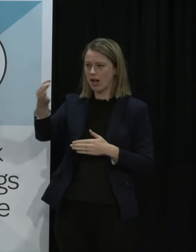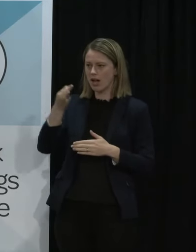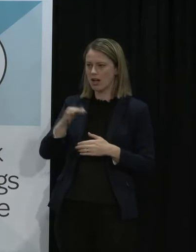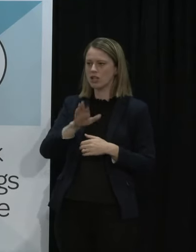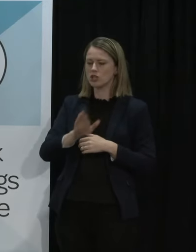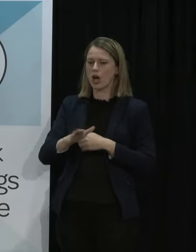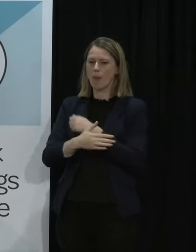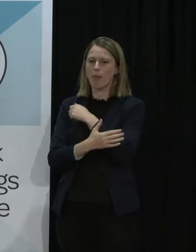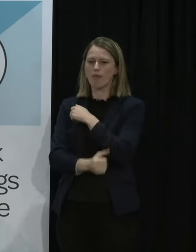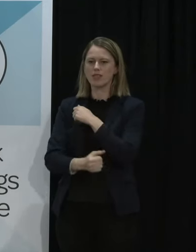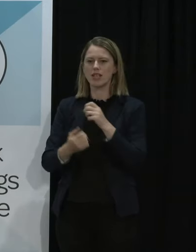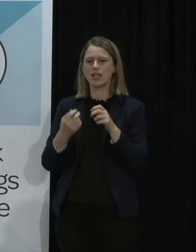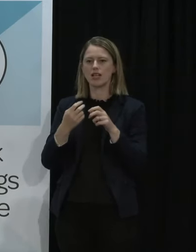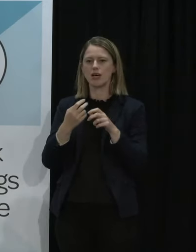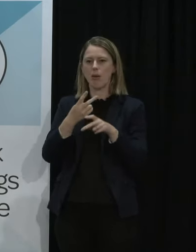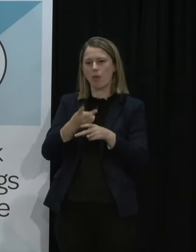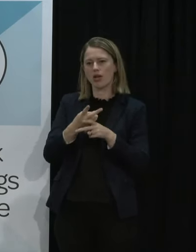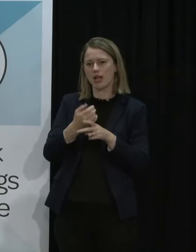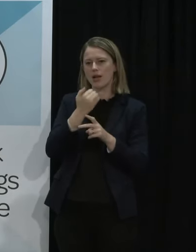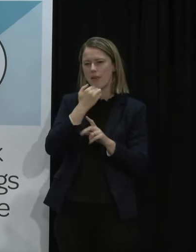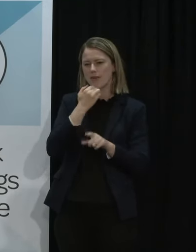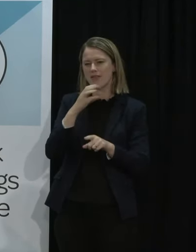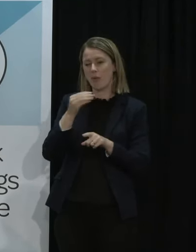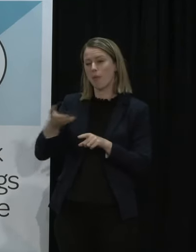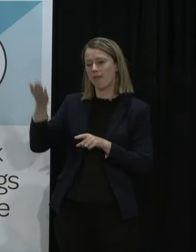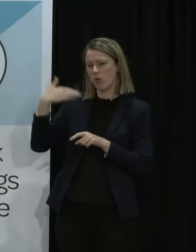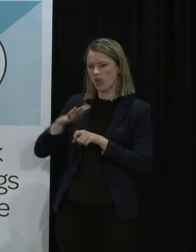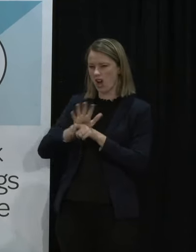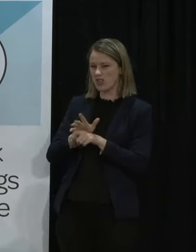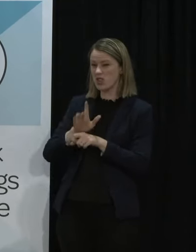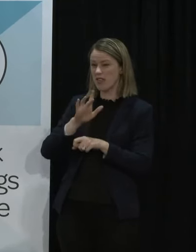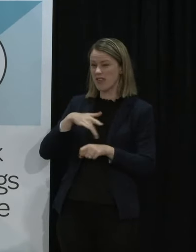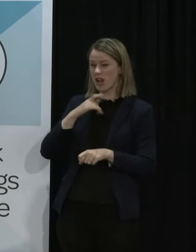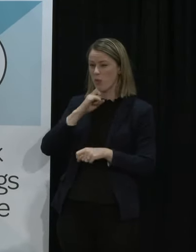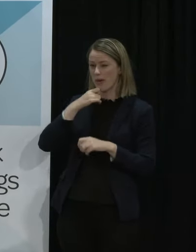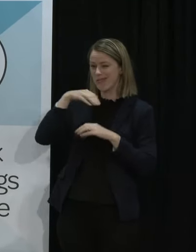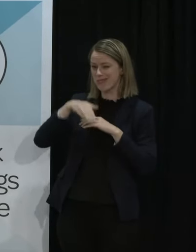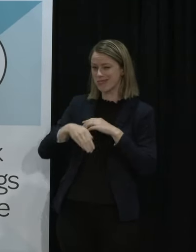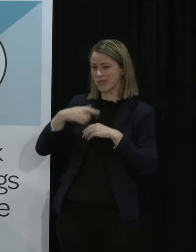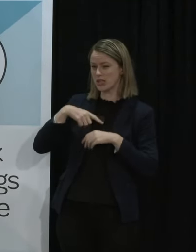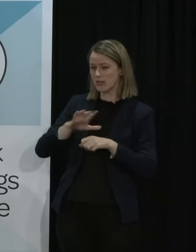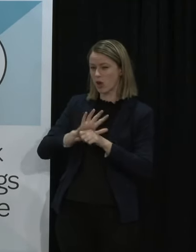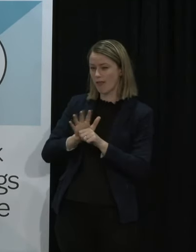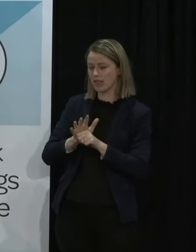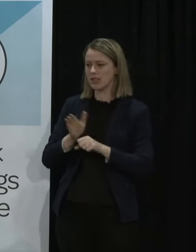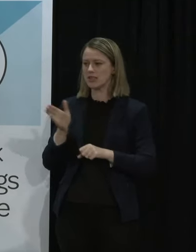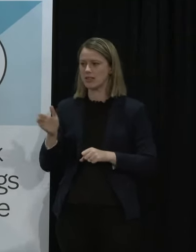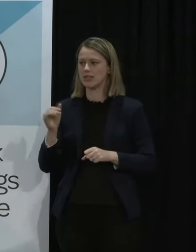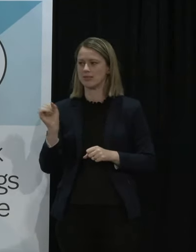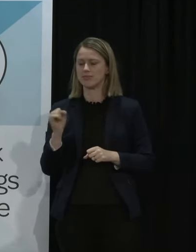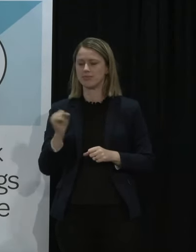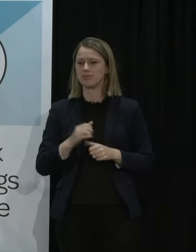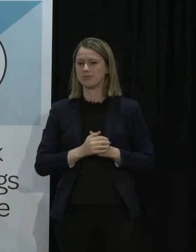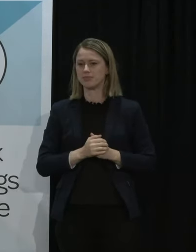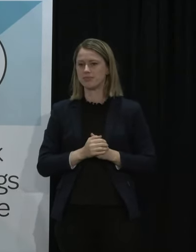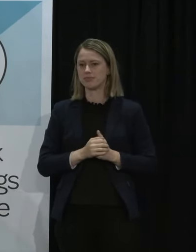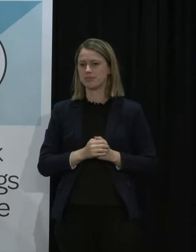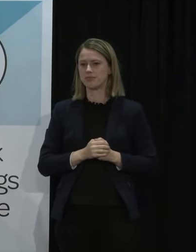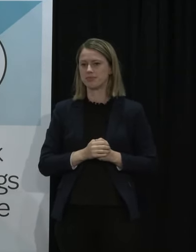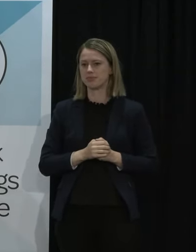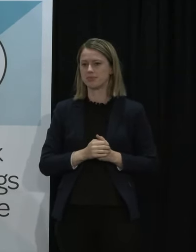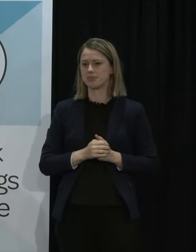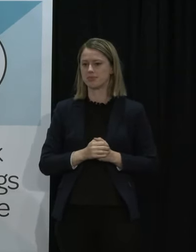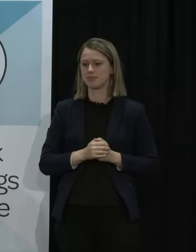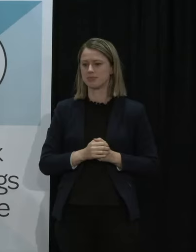child poverty monitor figures are from before COVID do you expect things to get worse? So they are and one of the things that's